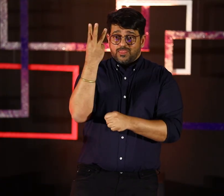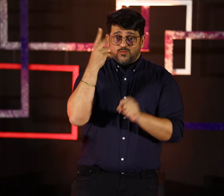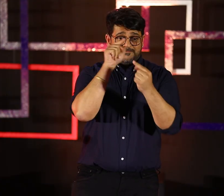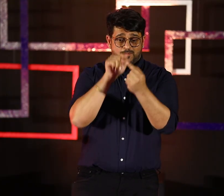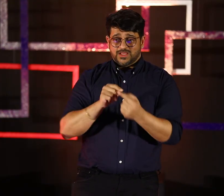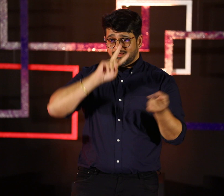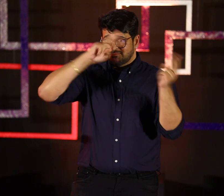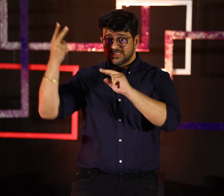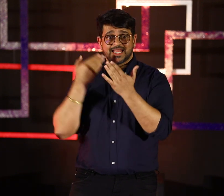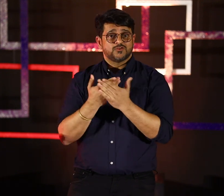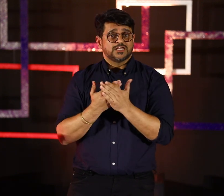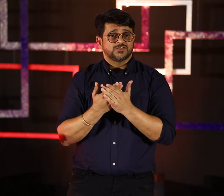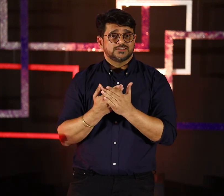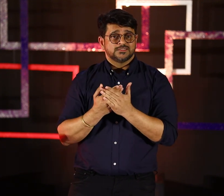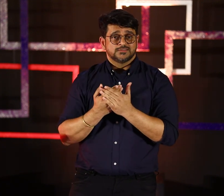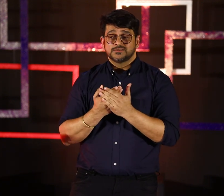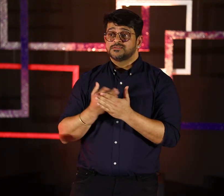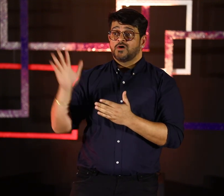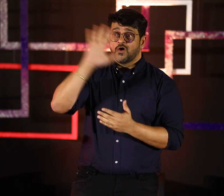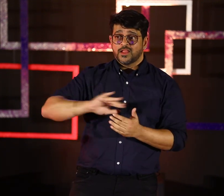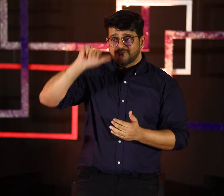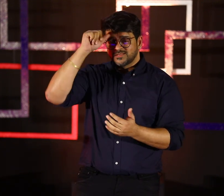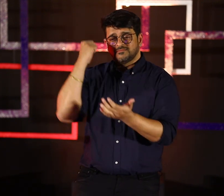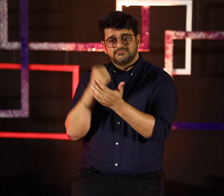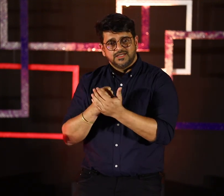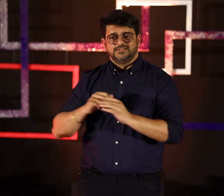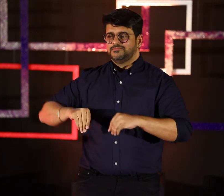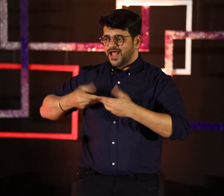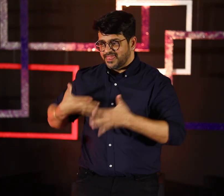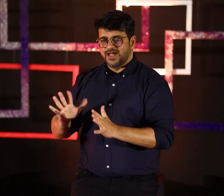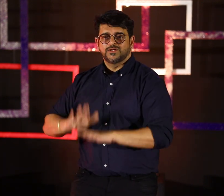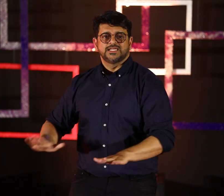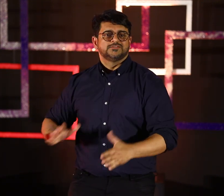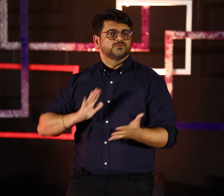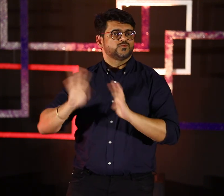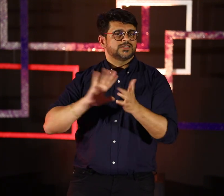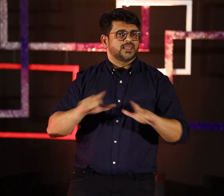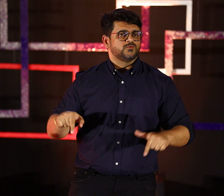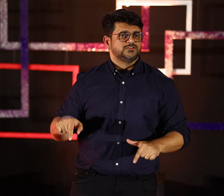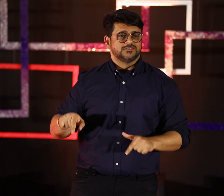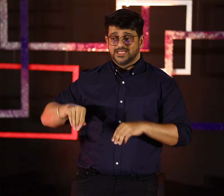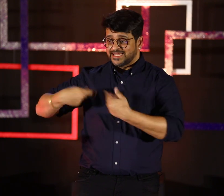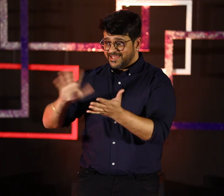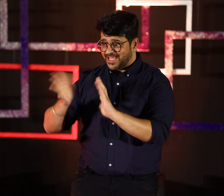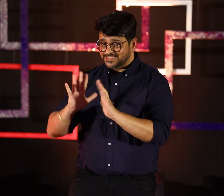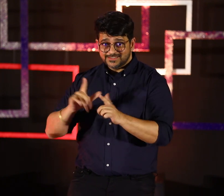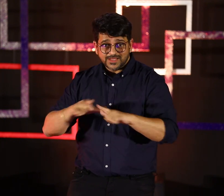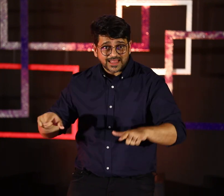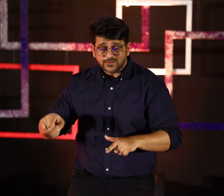So, the three misconceptions which we are telling you about in education, this is happening all over the country and we have to allow these schools to start sign